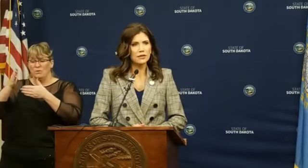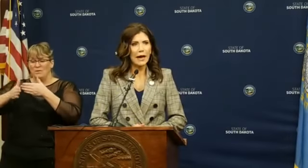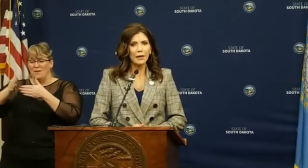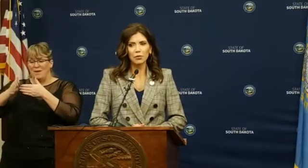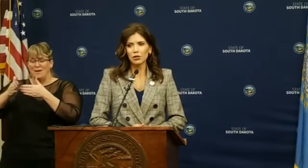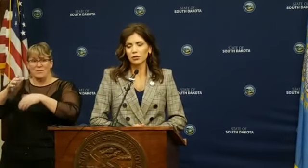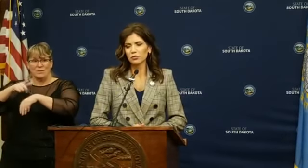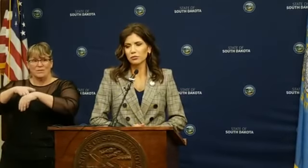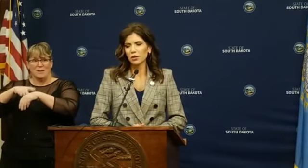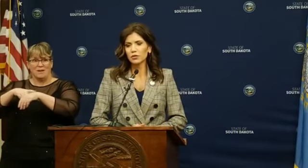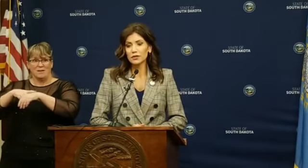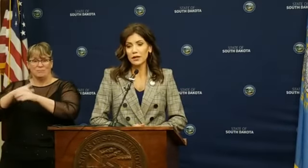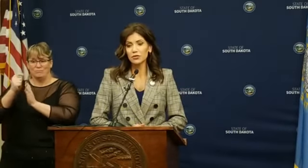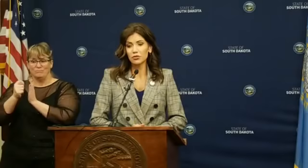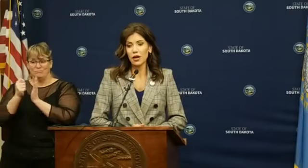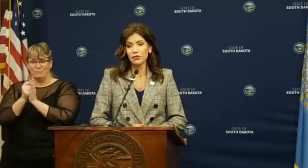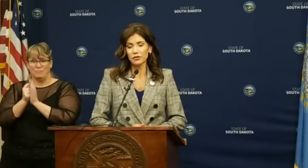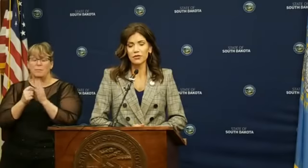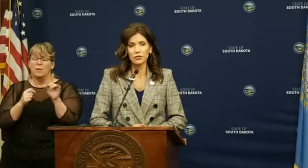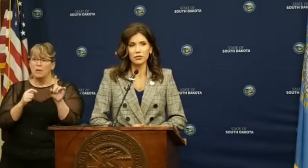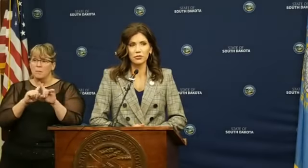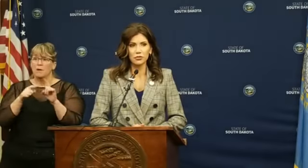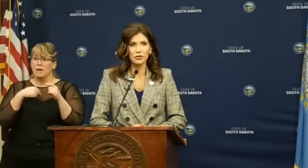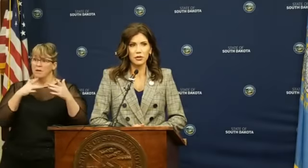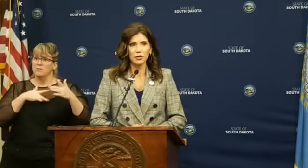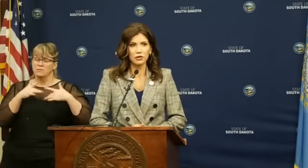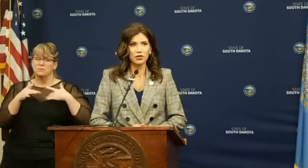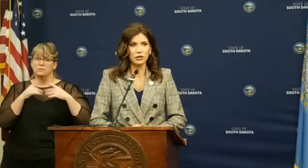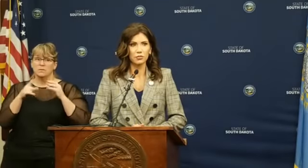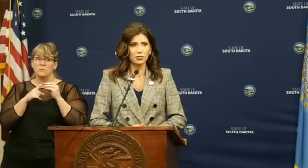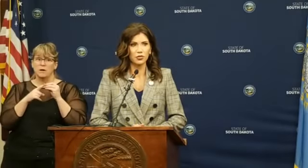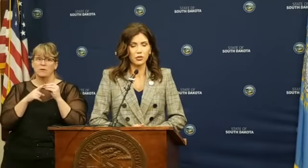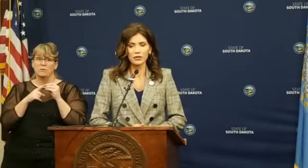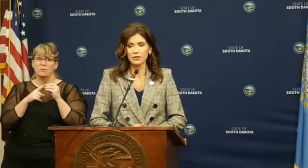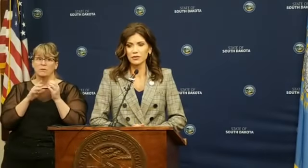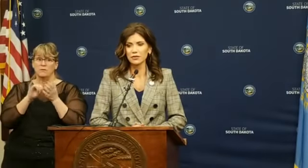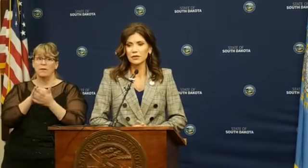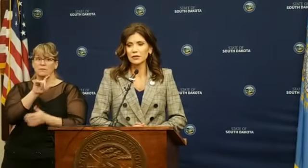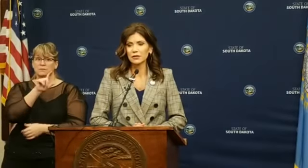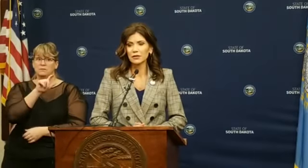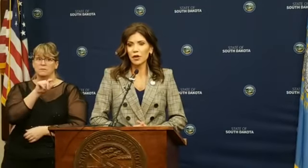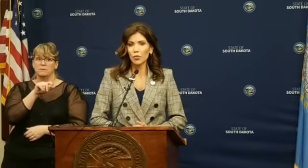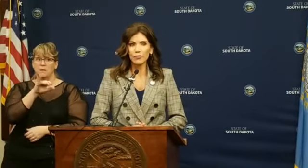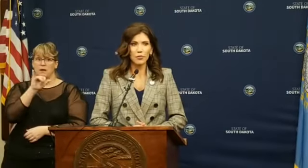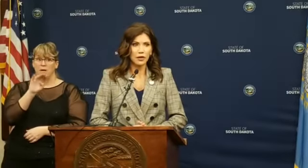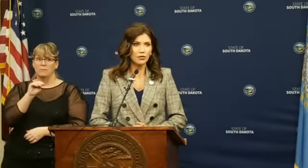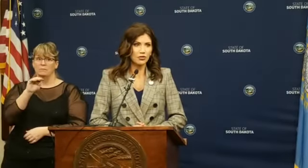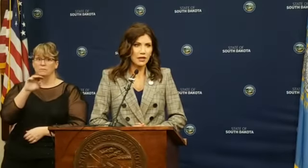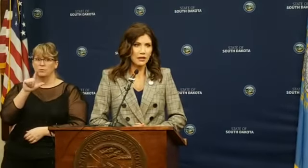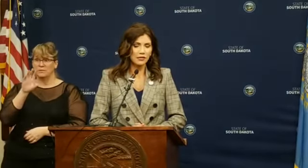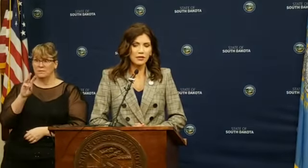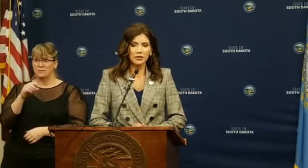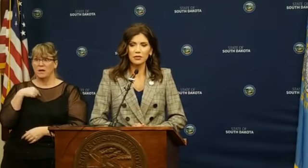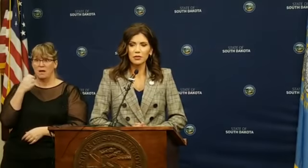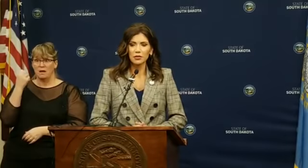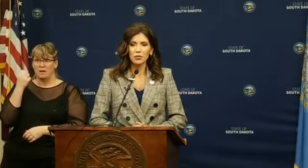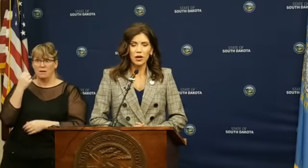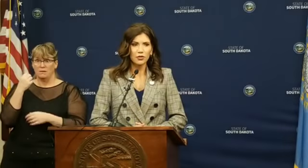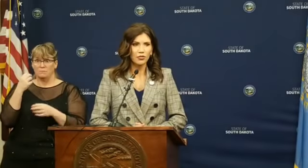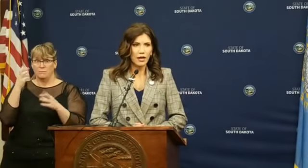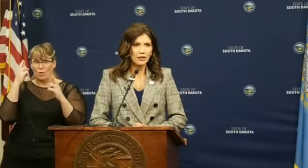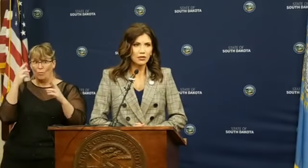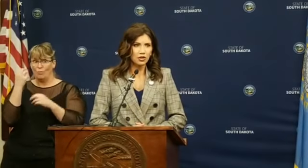time here. I would say I do have concerns about Initiated Measure 26. I hope everybody understands that